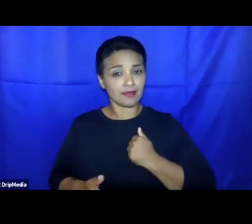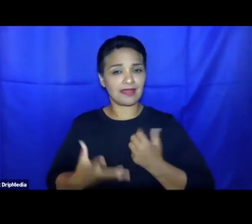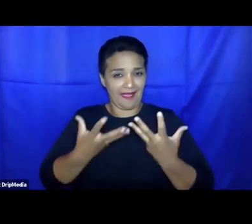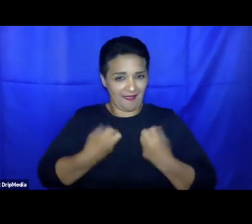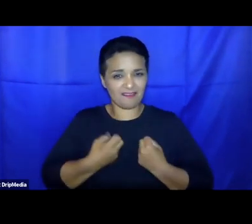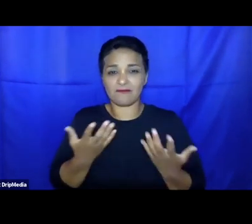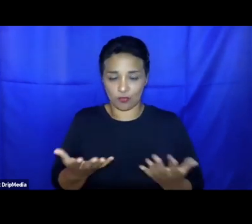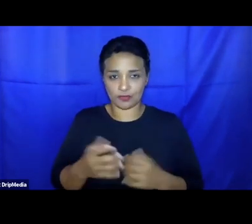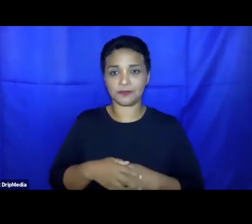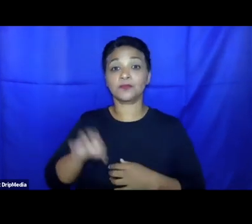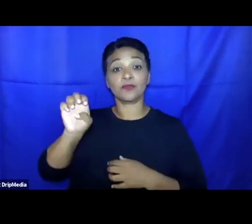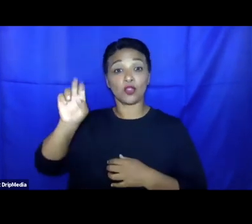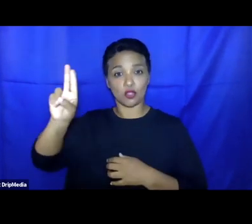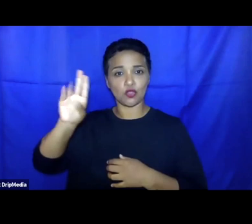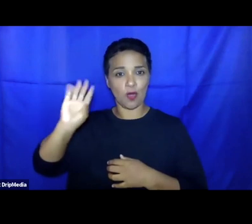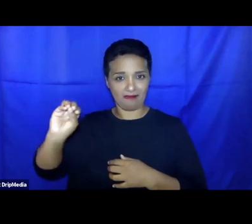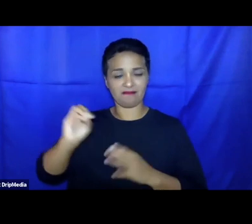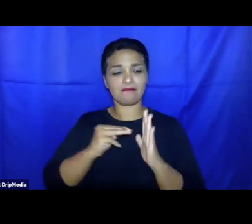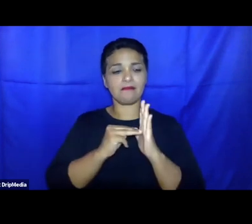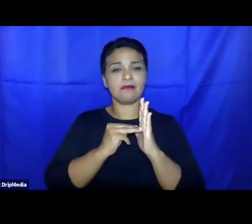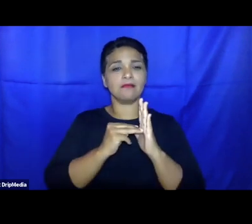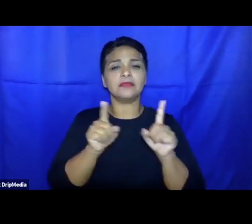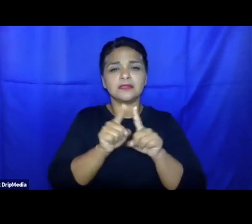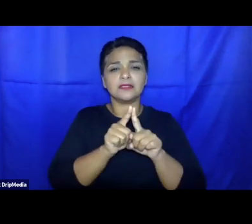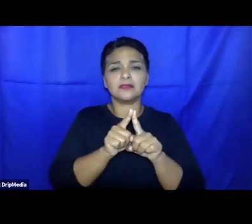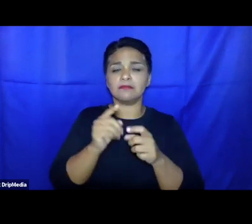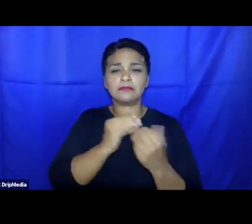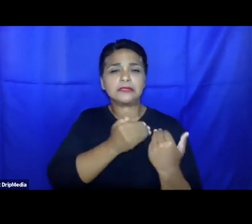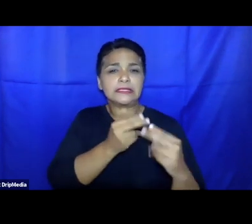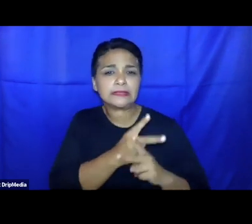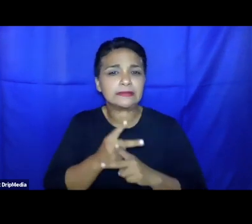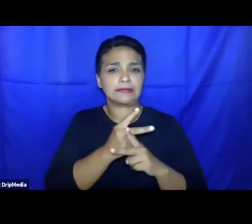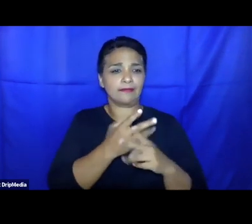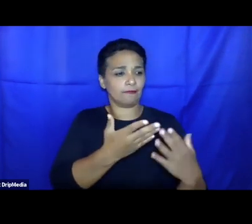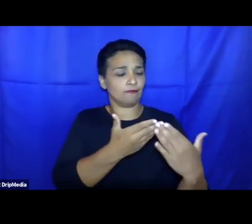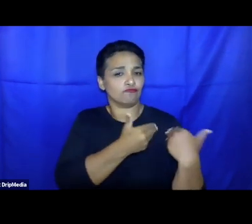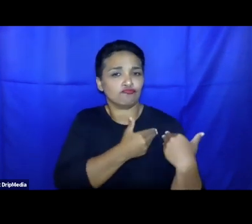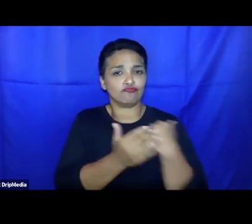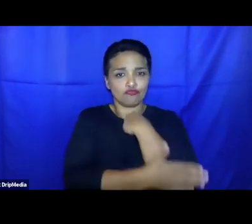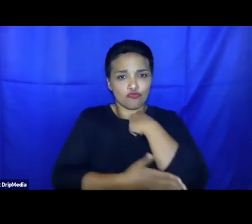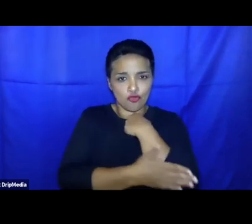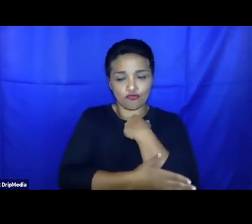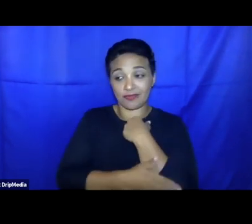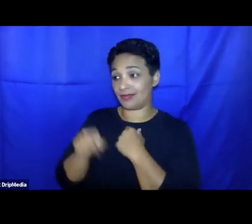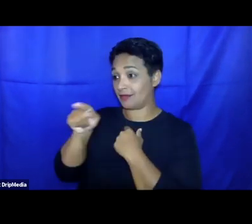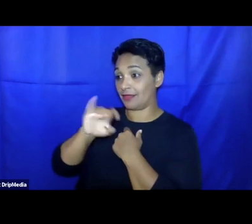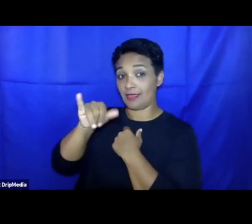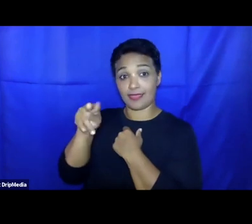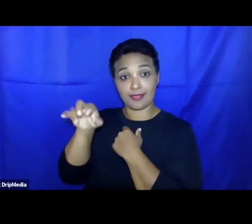origin model for several years. And indeed, when Jens was describing the ways in which under the current pact,